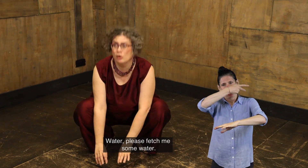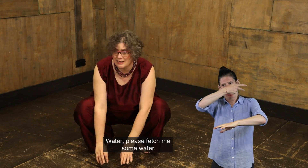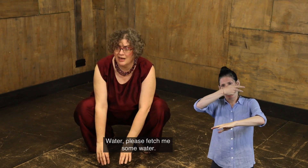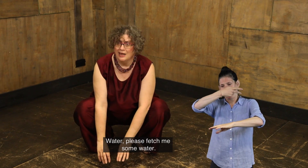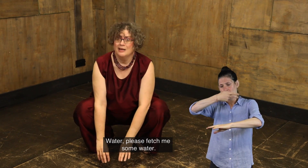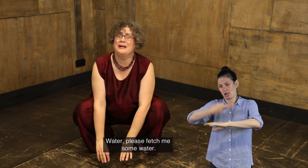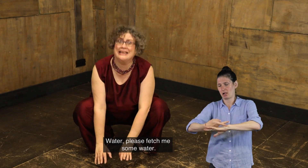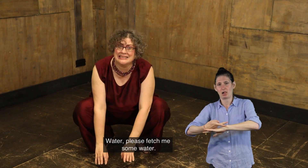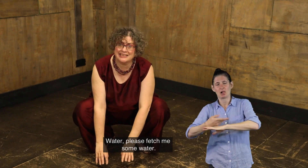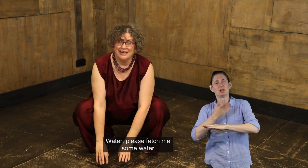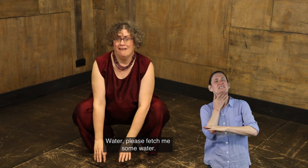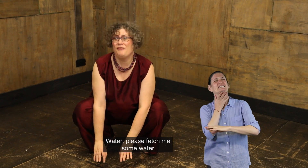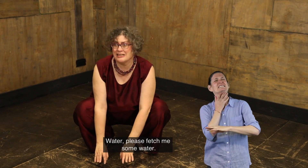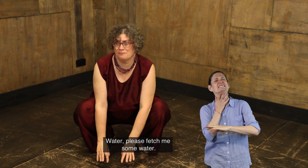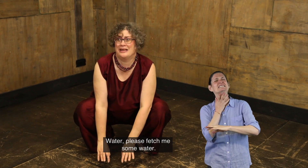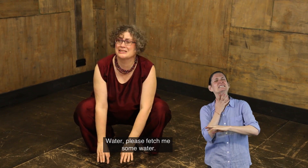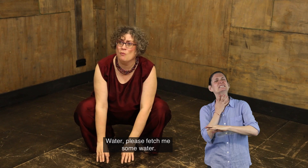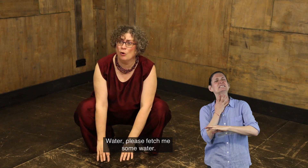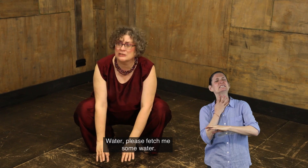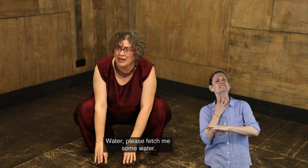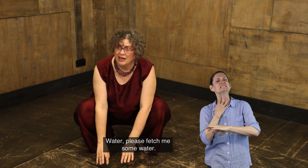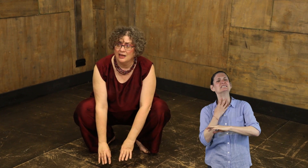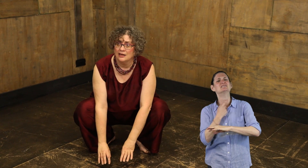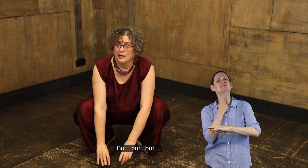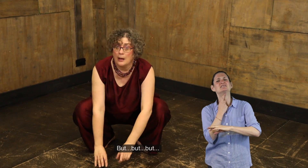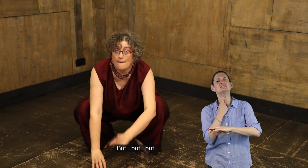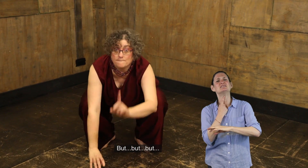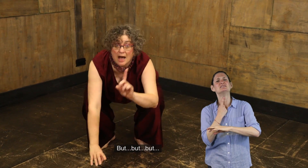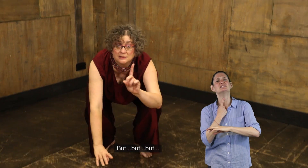Water. Please. Fetch me some water.